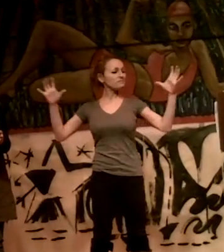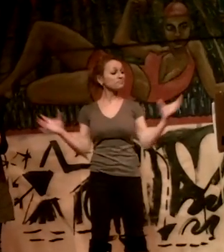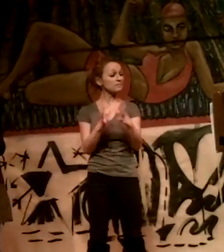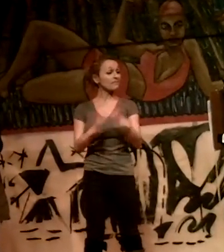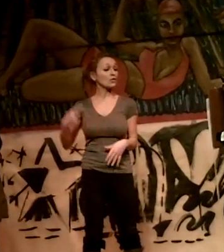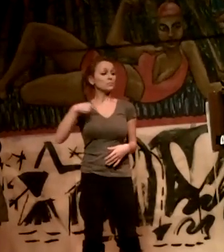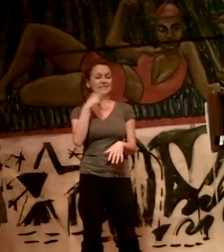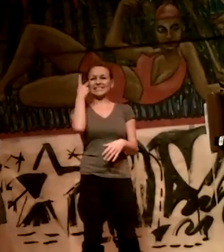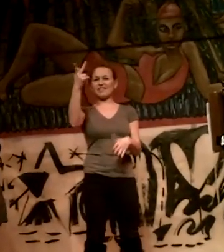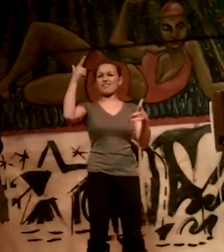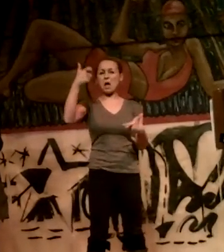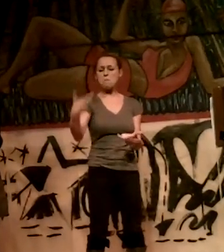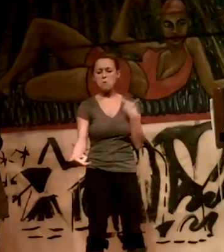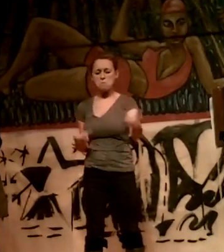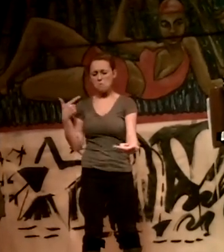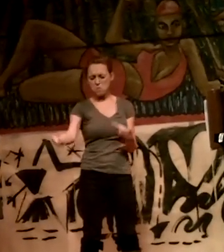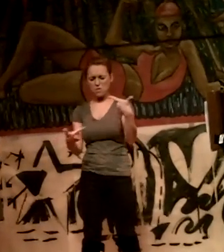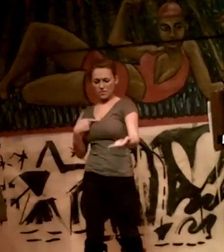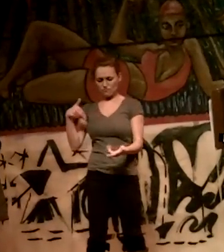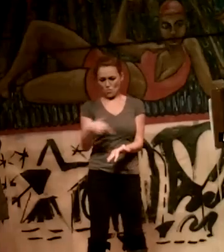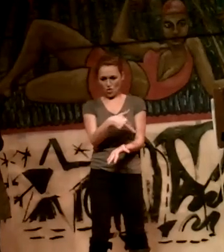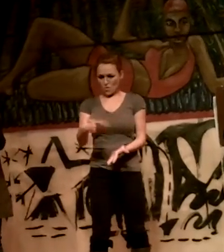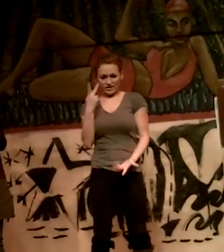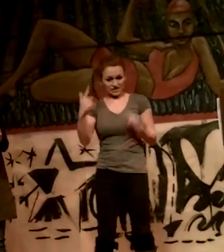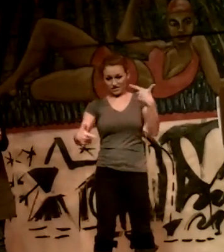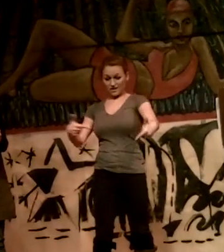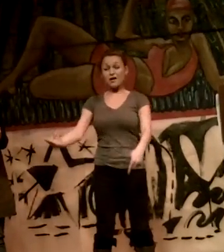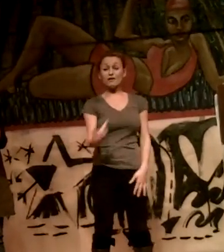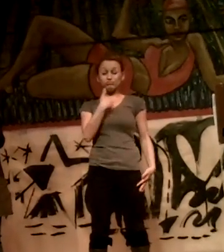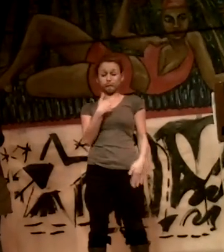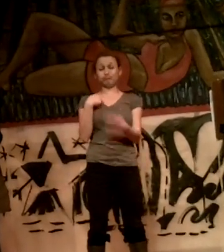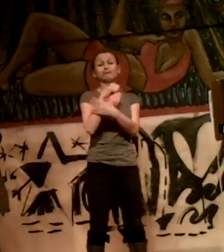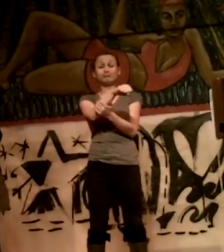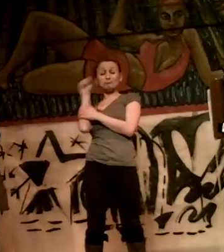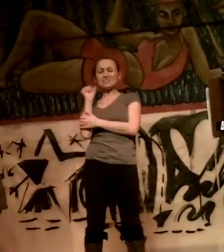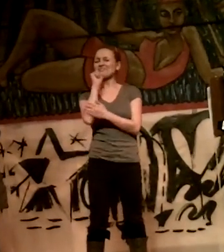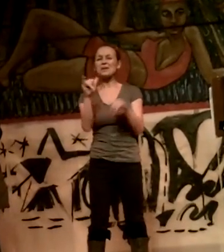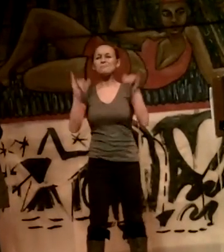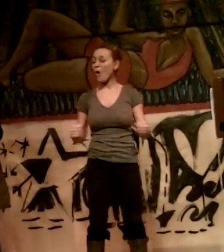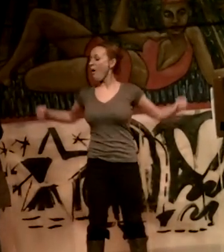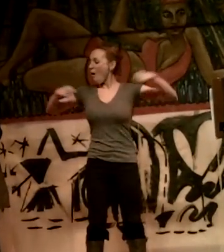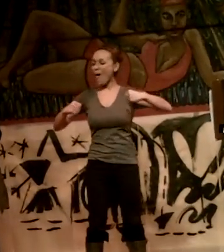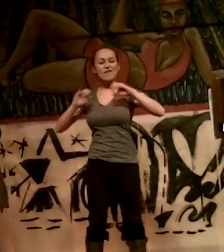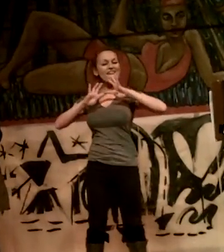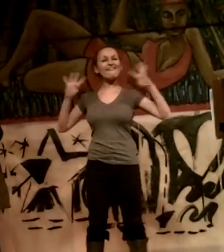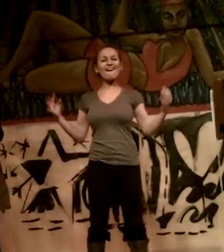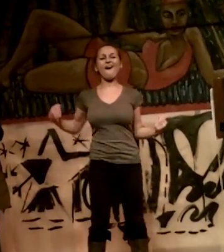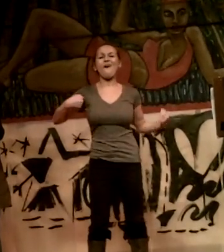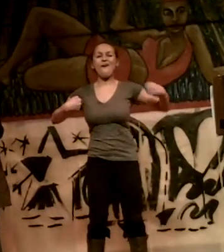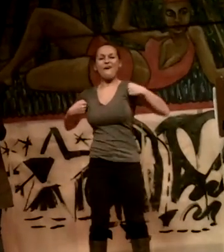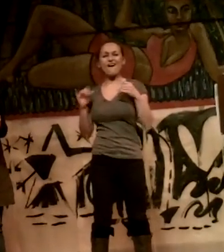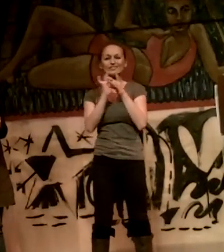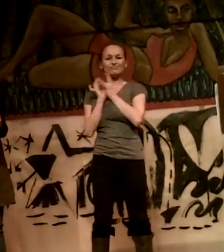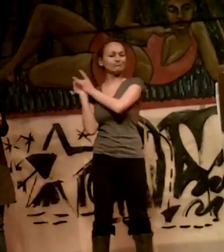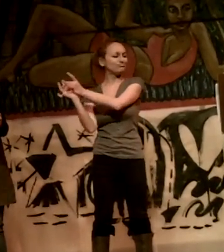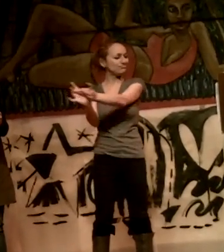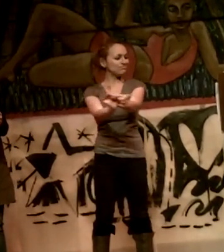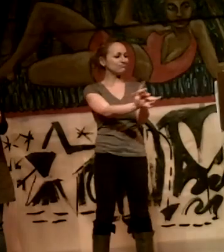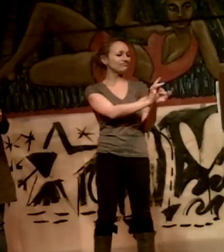guns falling without punctures, never enduring arms strong. Like linked, bonded together, we are the cult